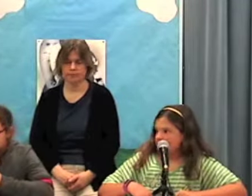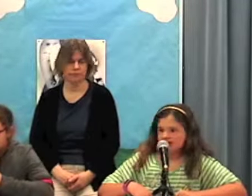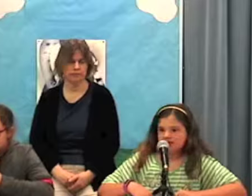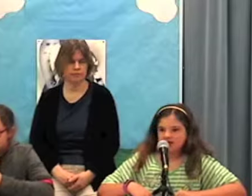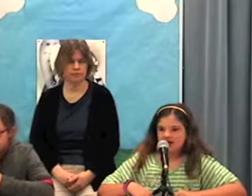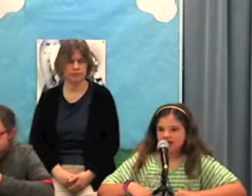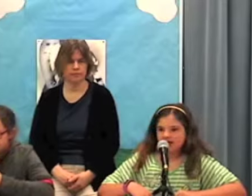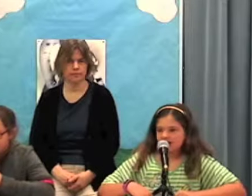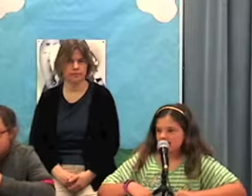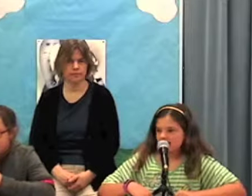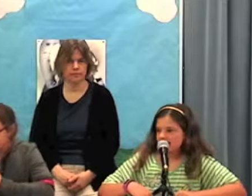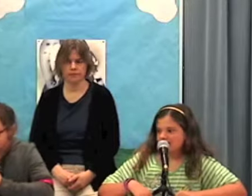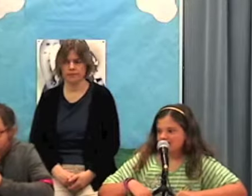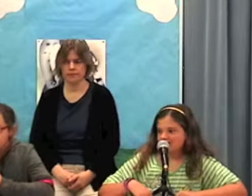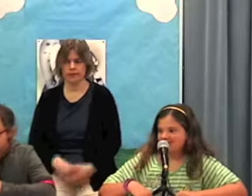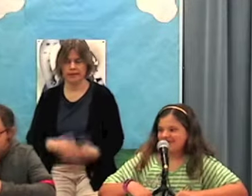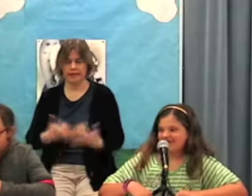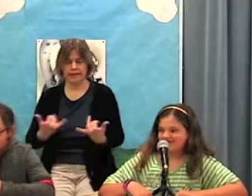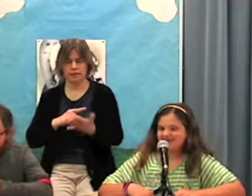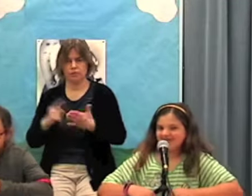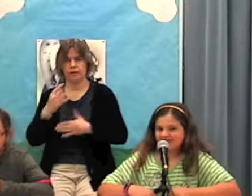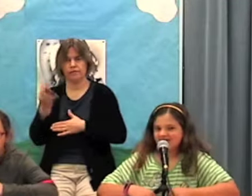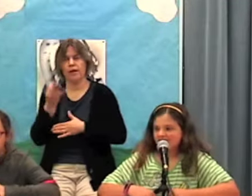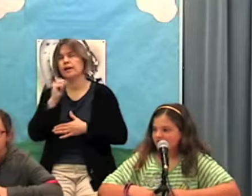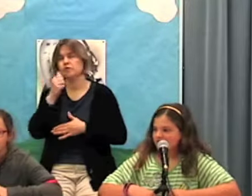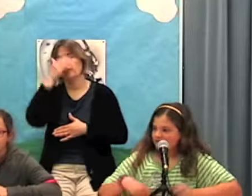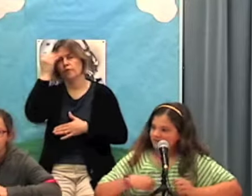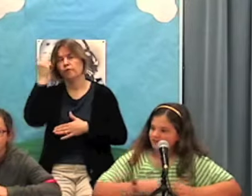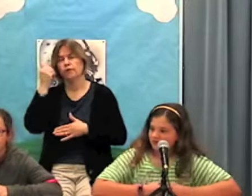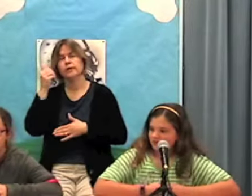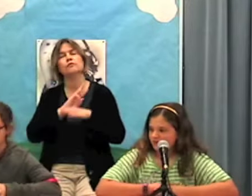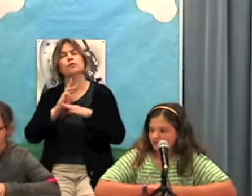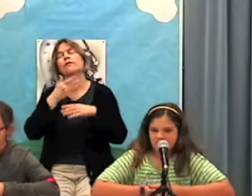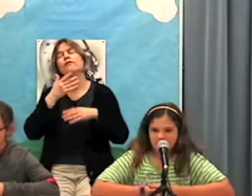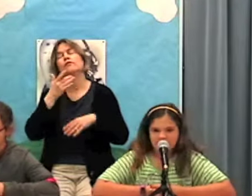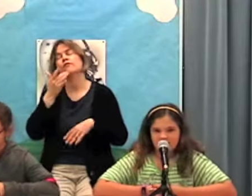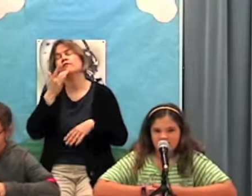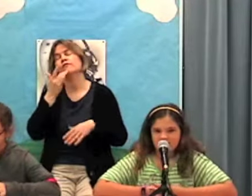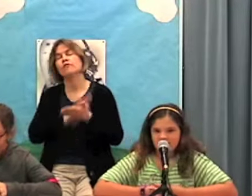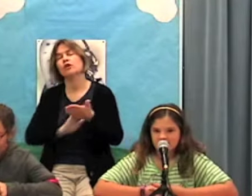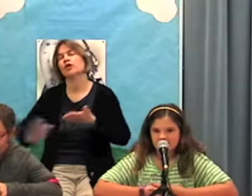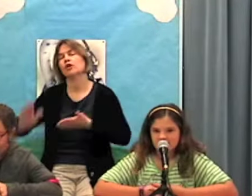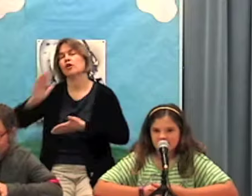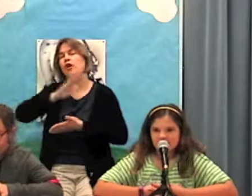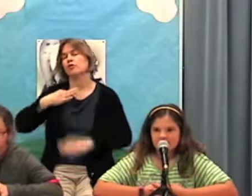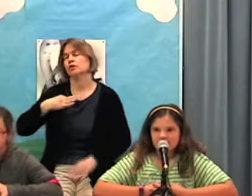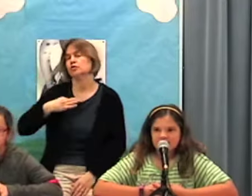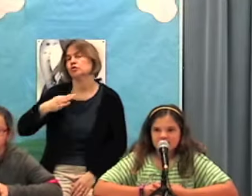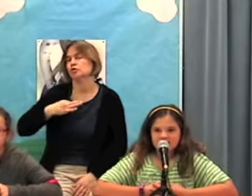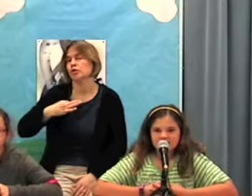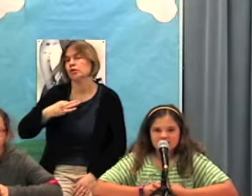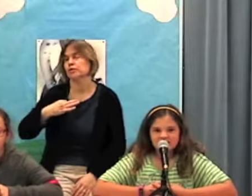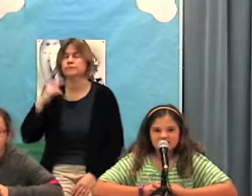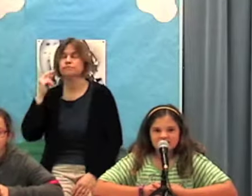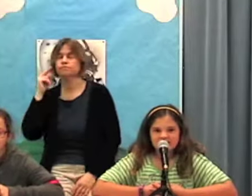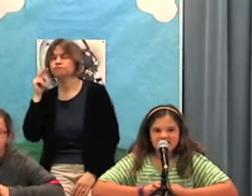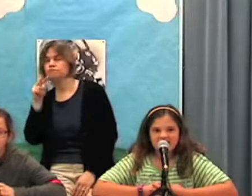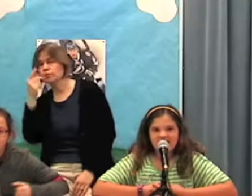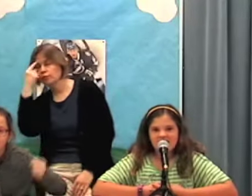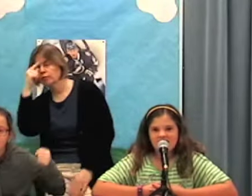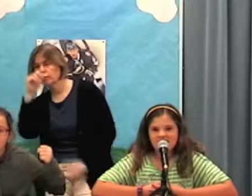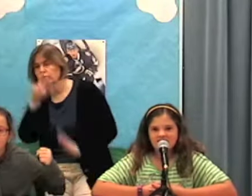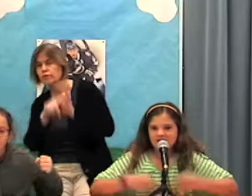This Friday, don't forget to wear your favorite college sports shirts. Stay tuned for the